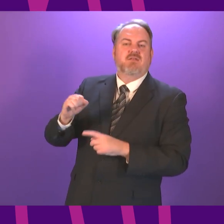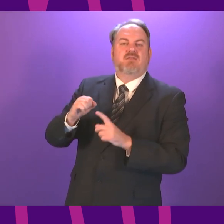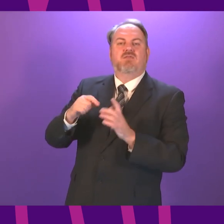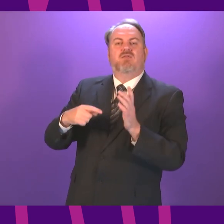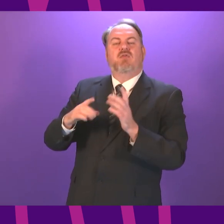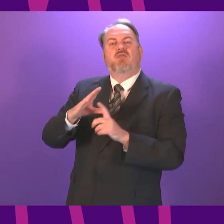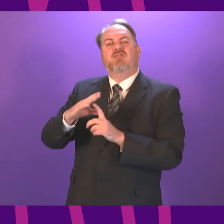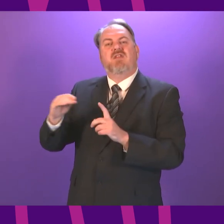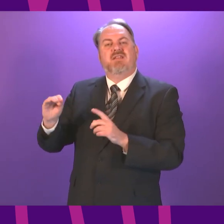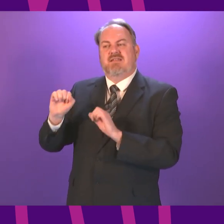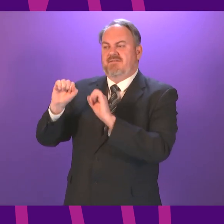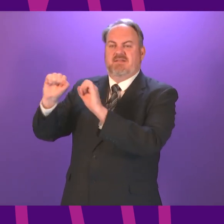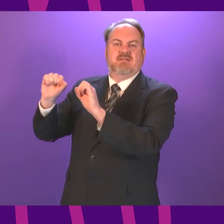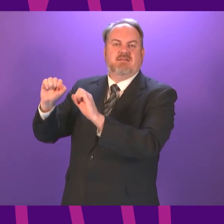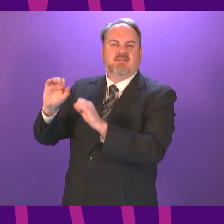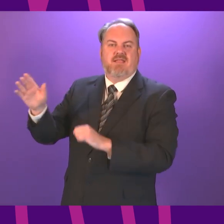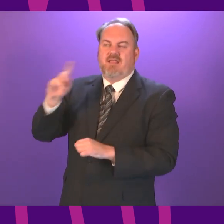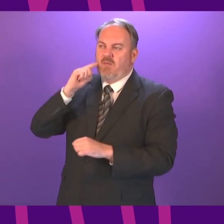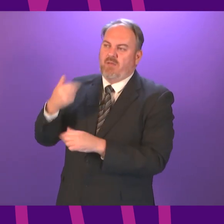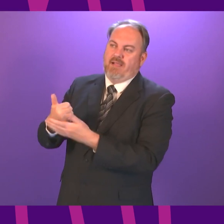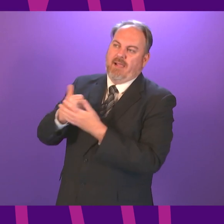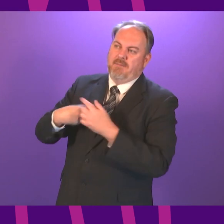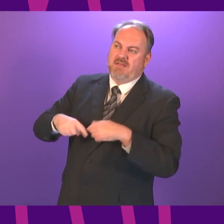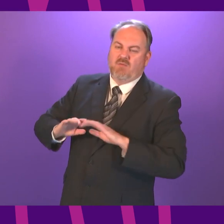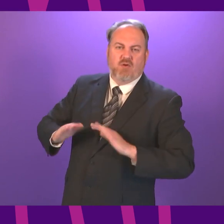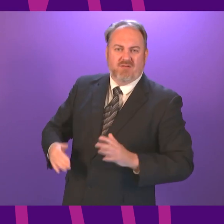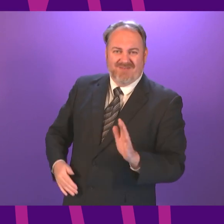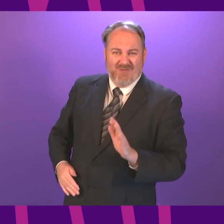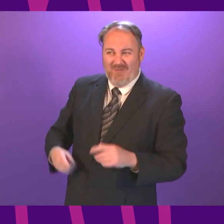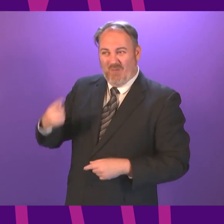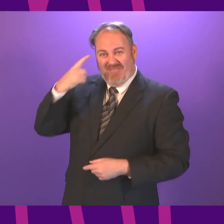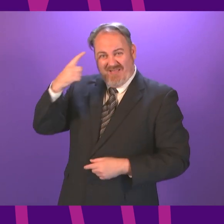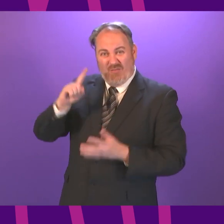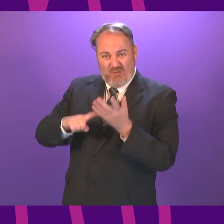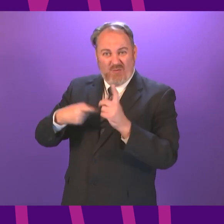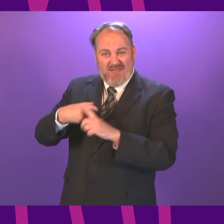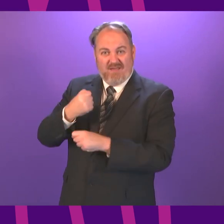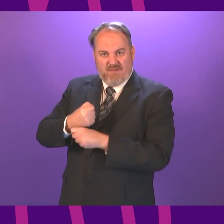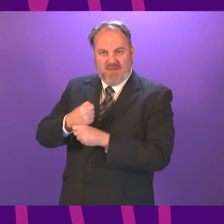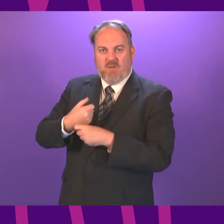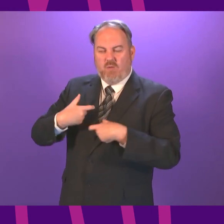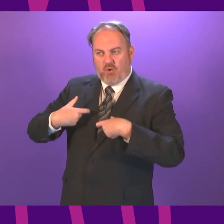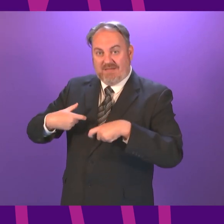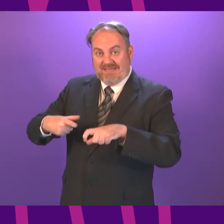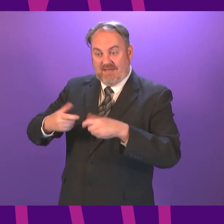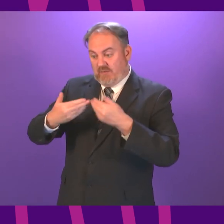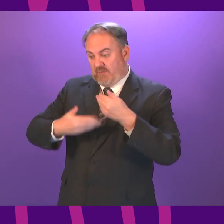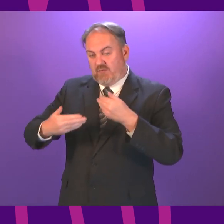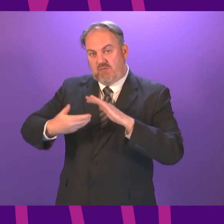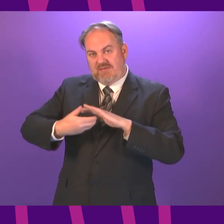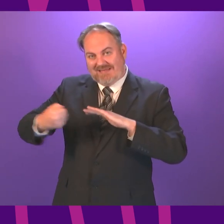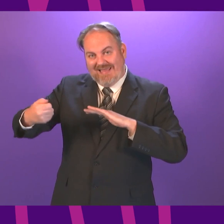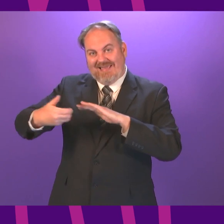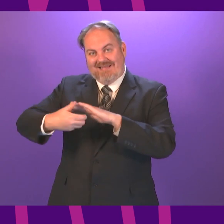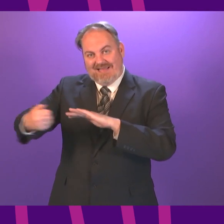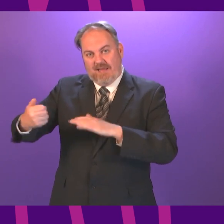and independence it's a debate about whether we continue to allow a UK Government to take powers away from this Parliament or whether we decide